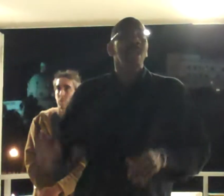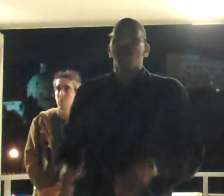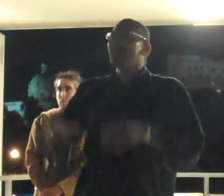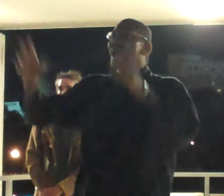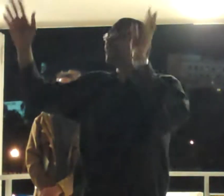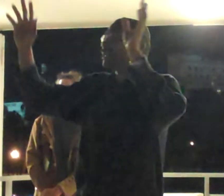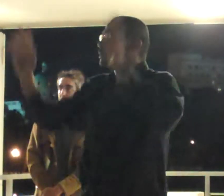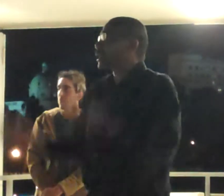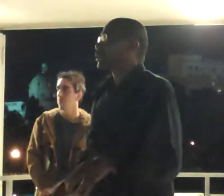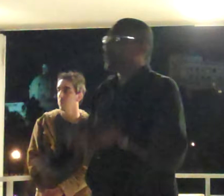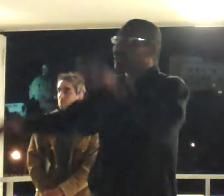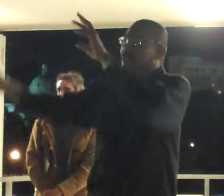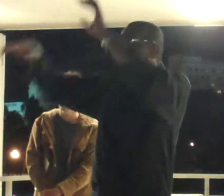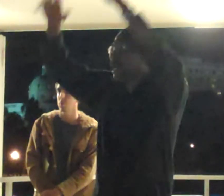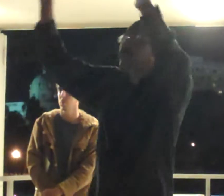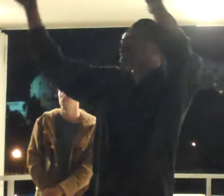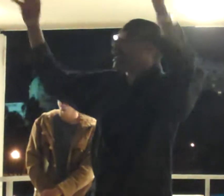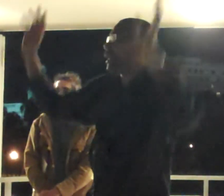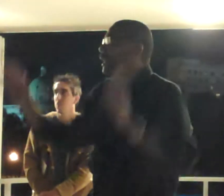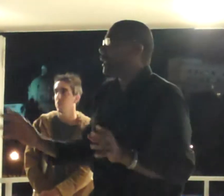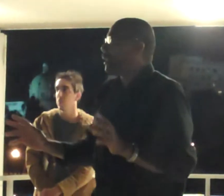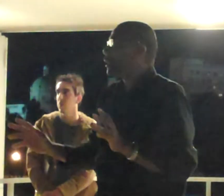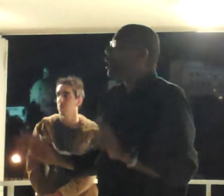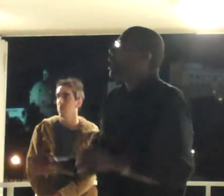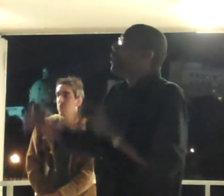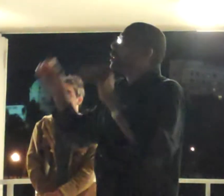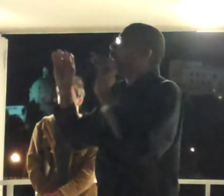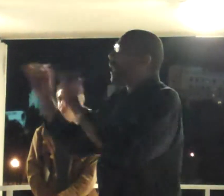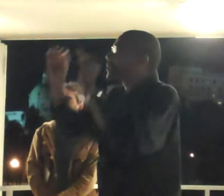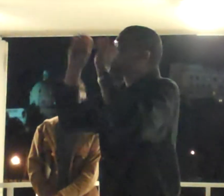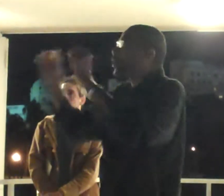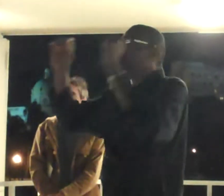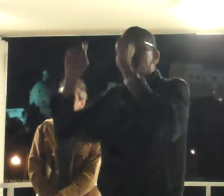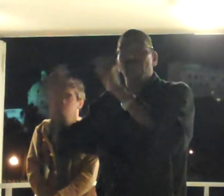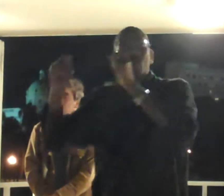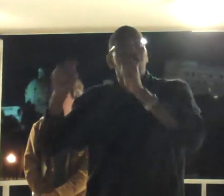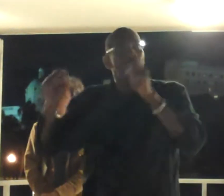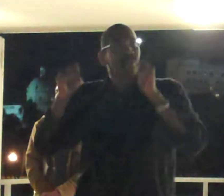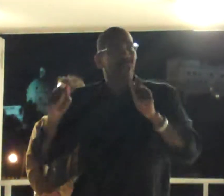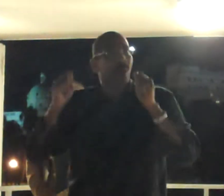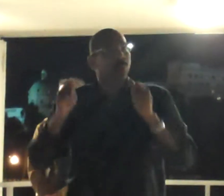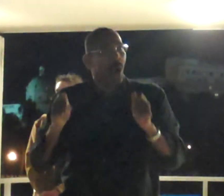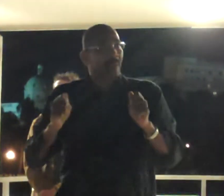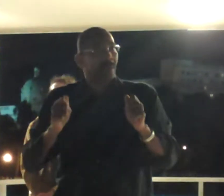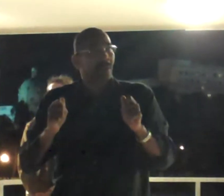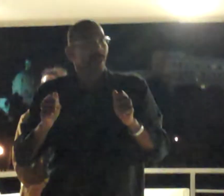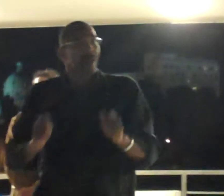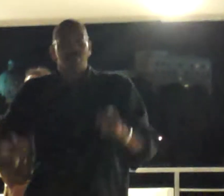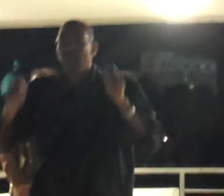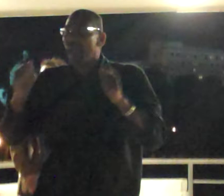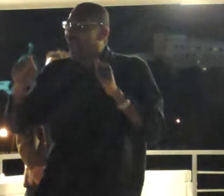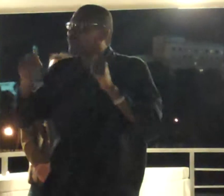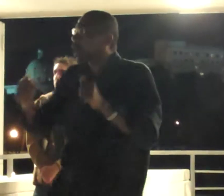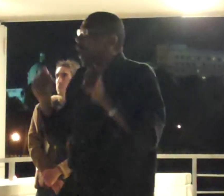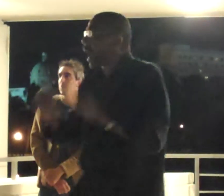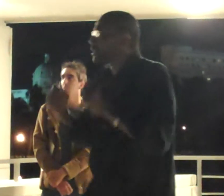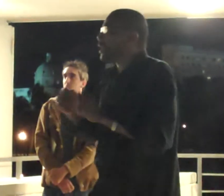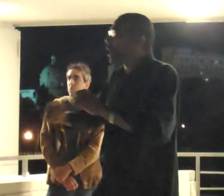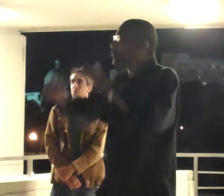may think that you're out there and that you're kind of nutting. Let them think what they want. They have no idea of